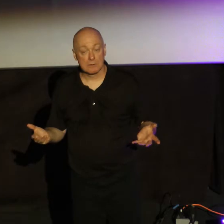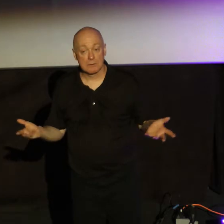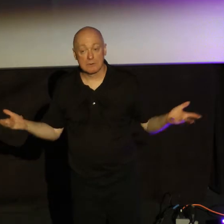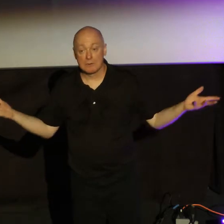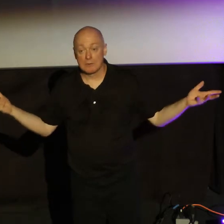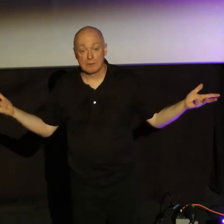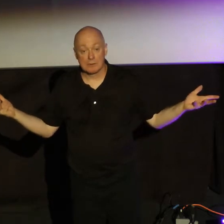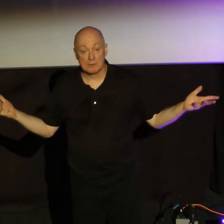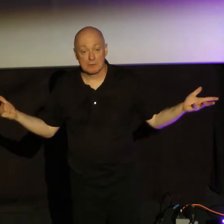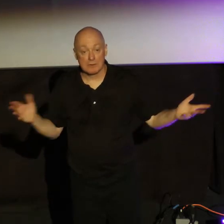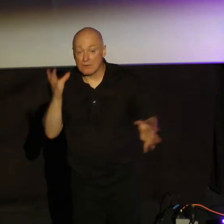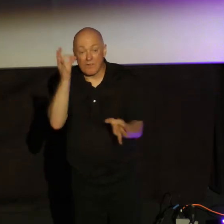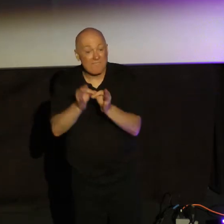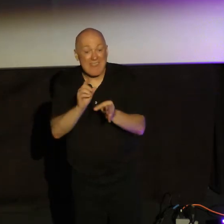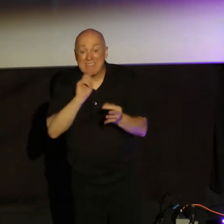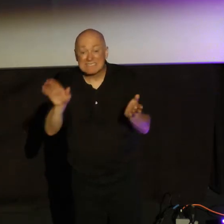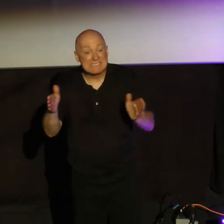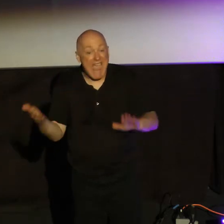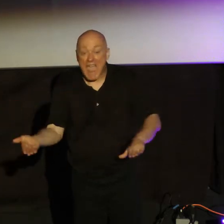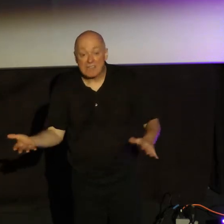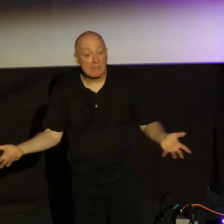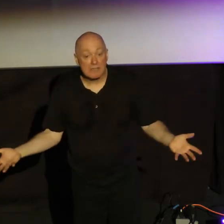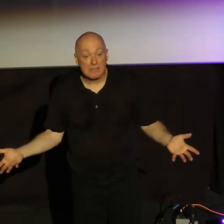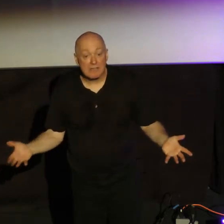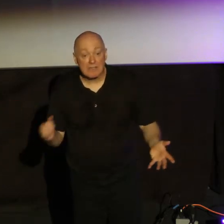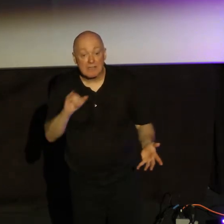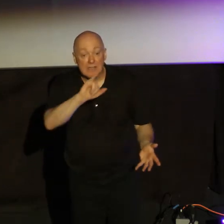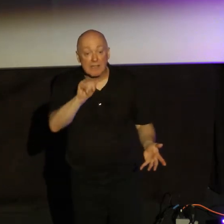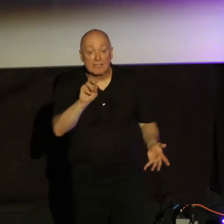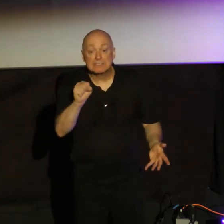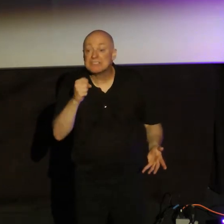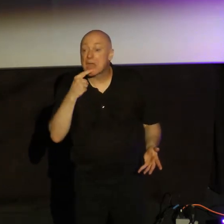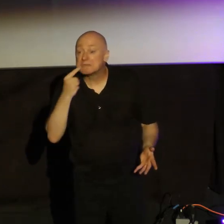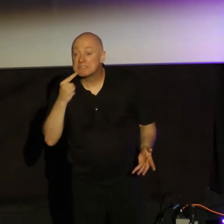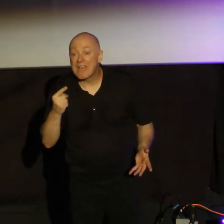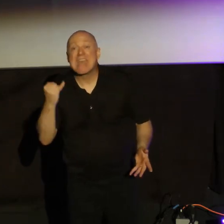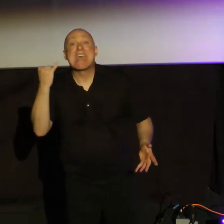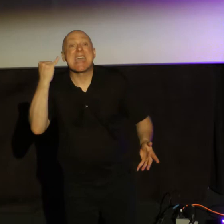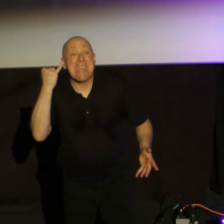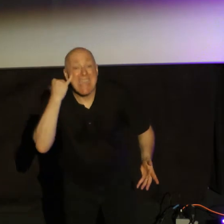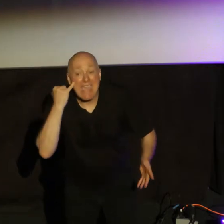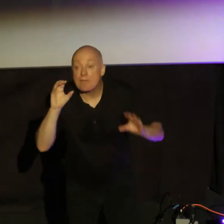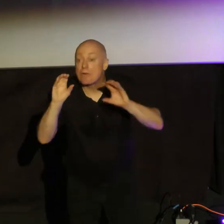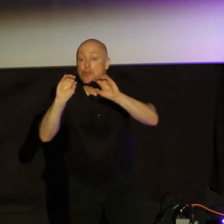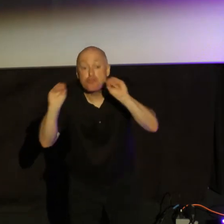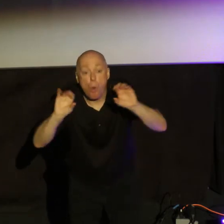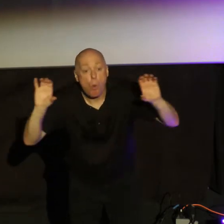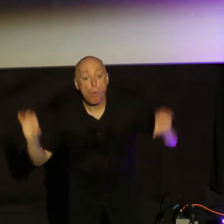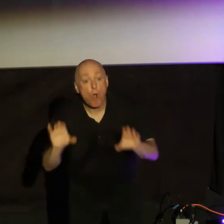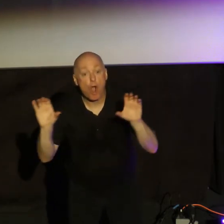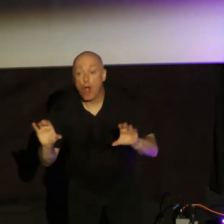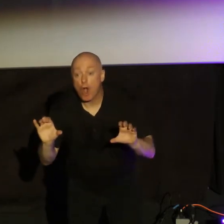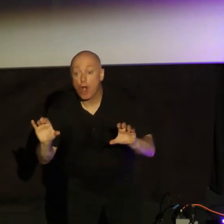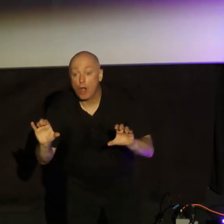then your faith is dead. James says, if there is no work for Christ,